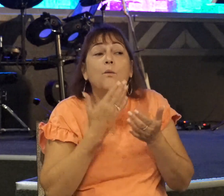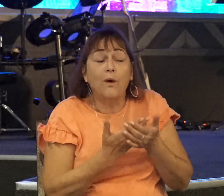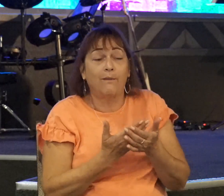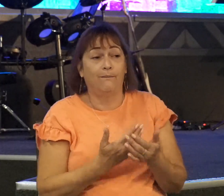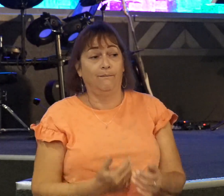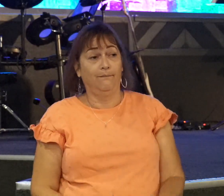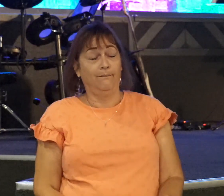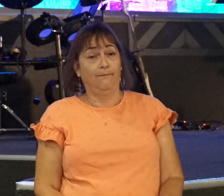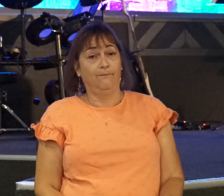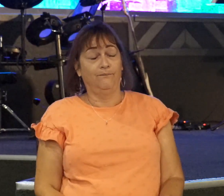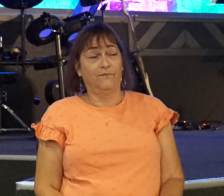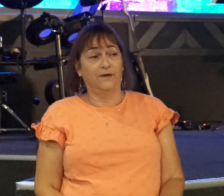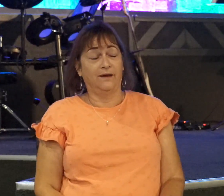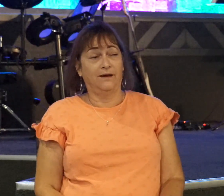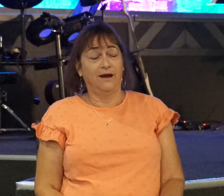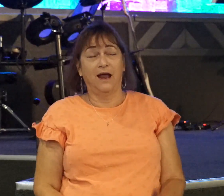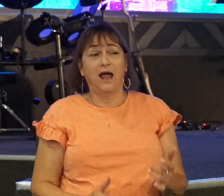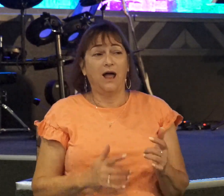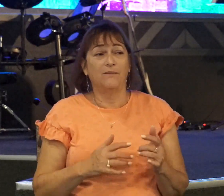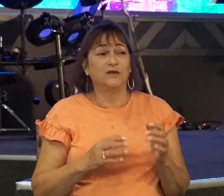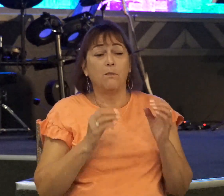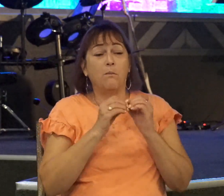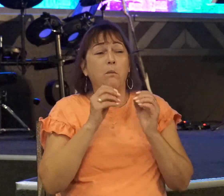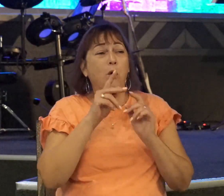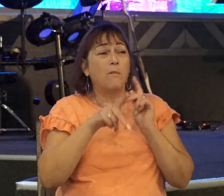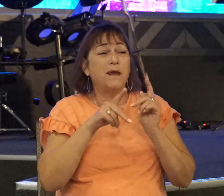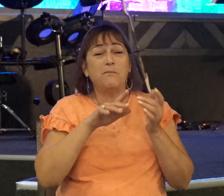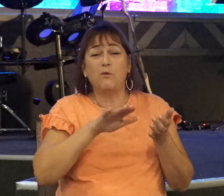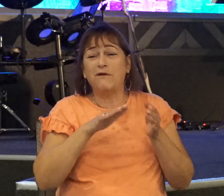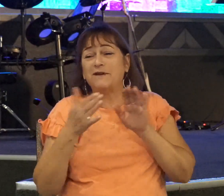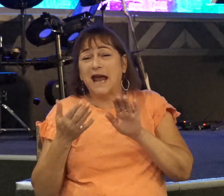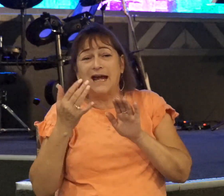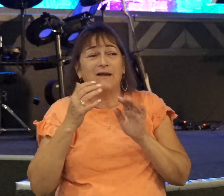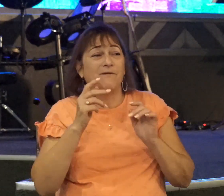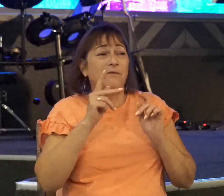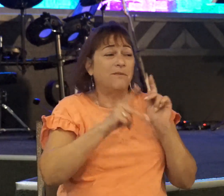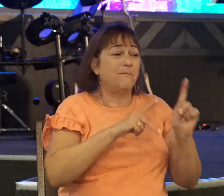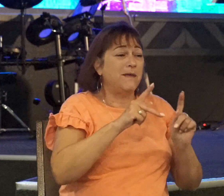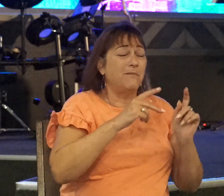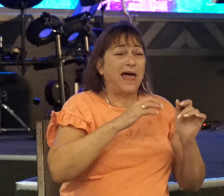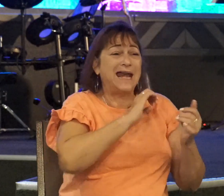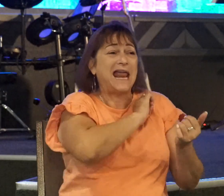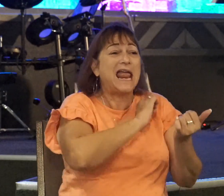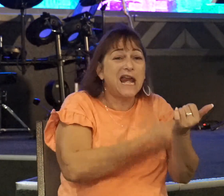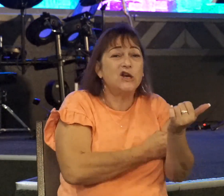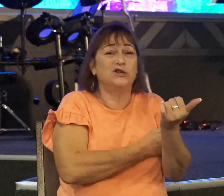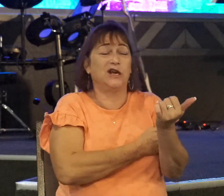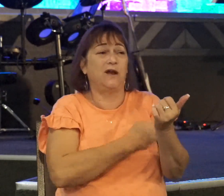How much greater of a slaughter if the men were energized, you know, full of food.